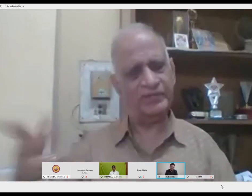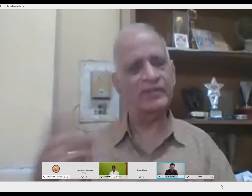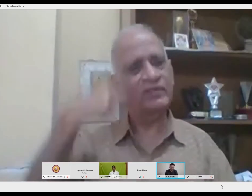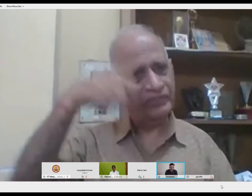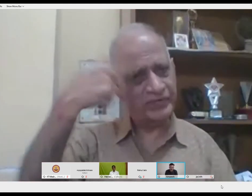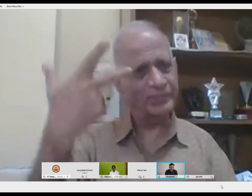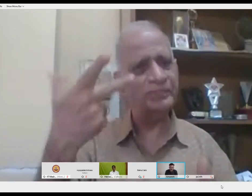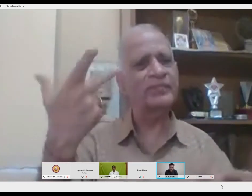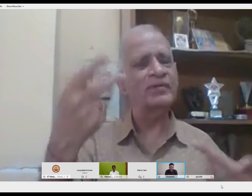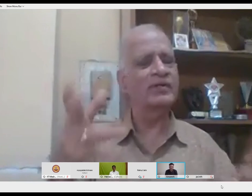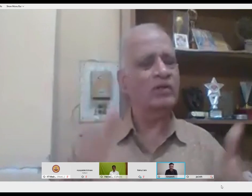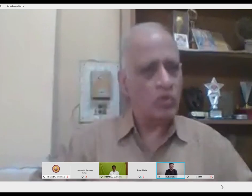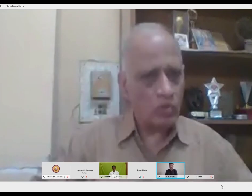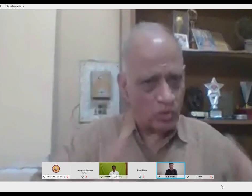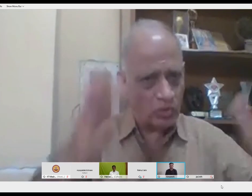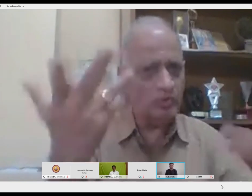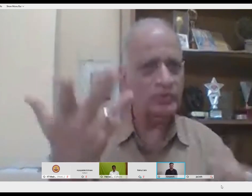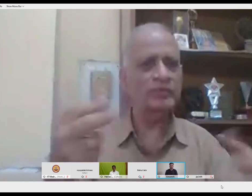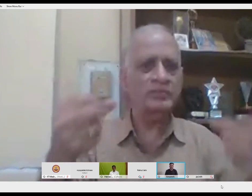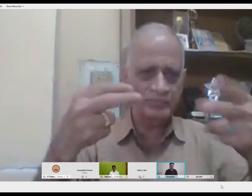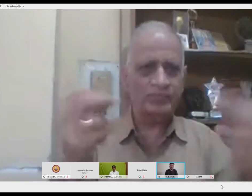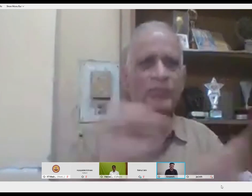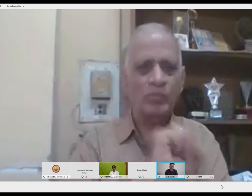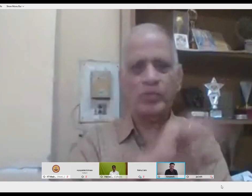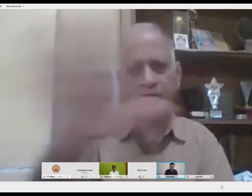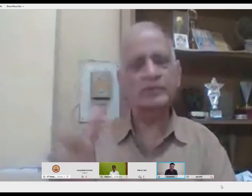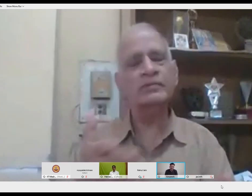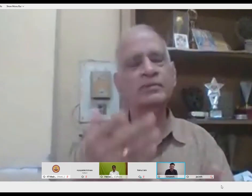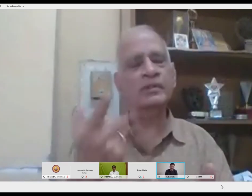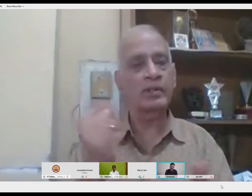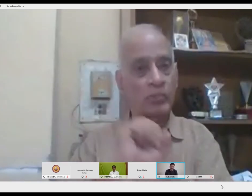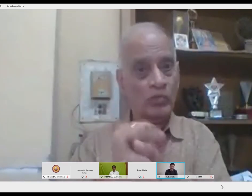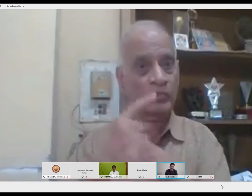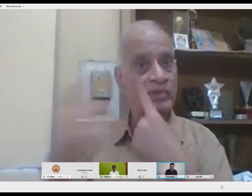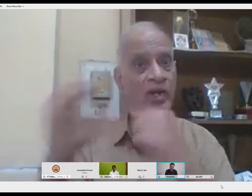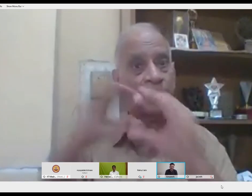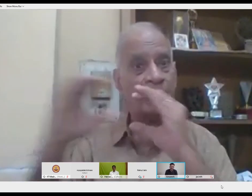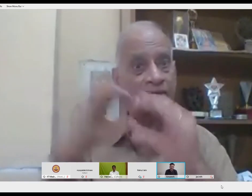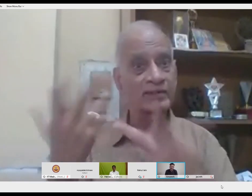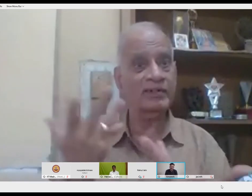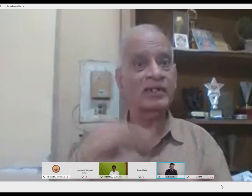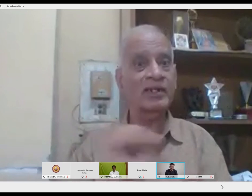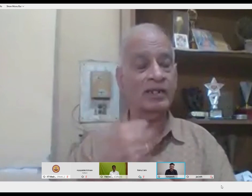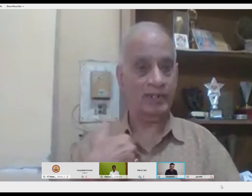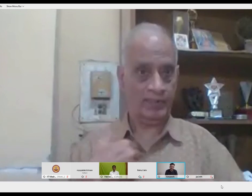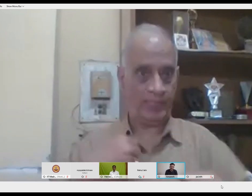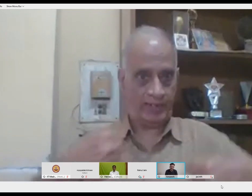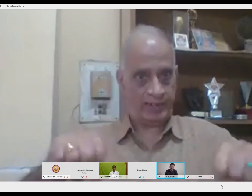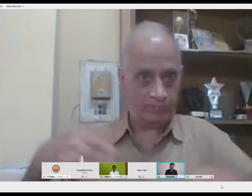announcements are made, it has to be made in sign languages. And a lot of accessibility issues can be resolved, you know, a lot of